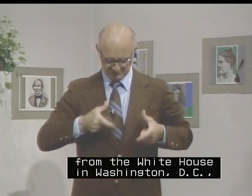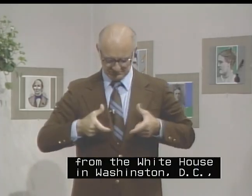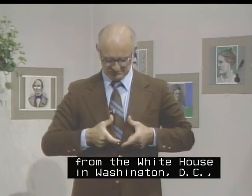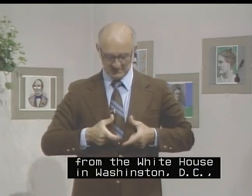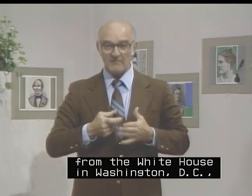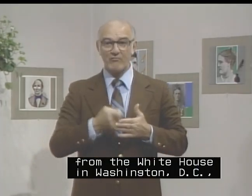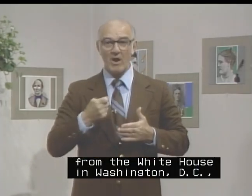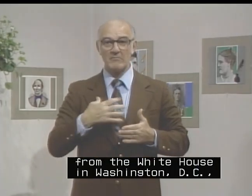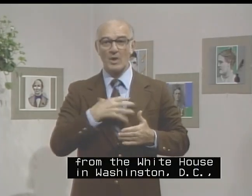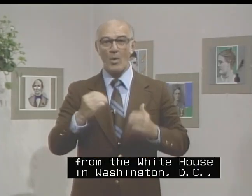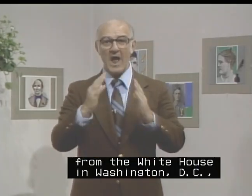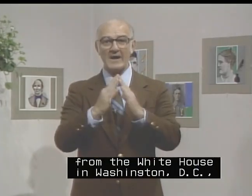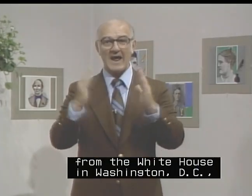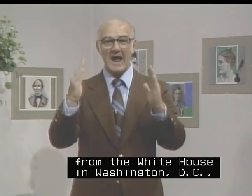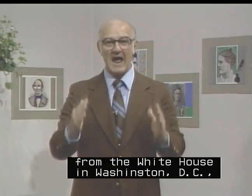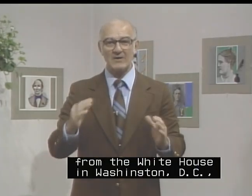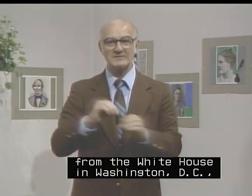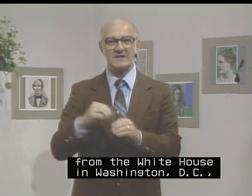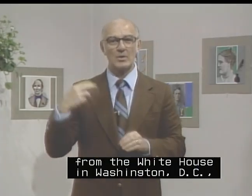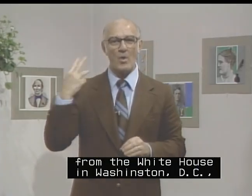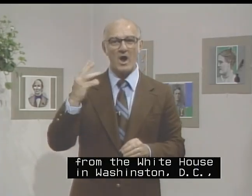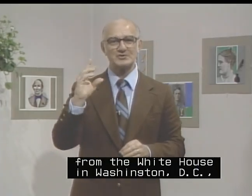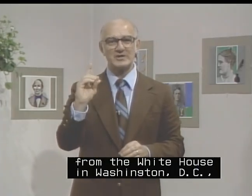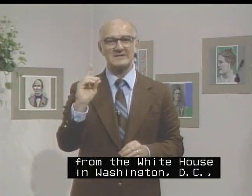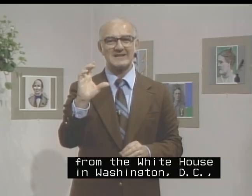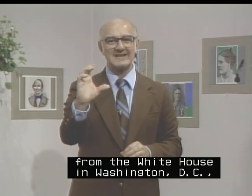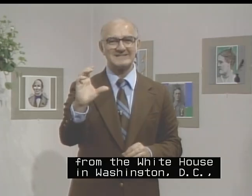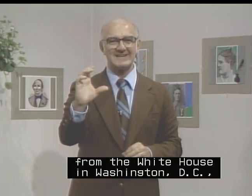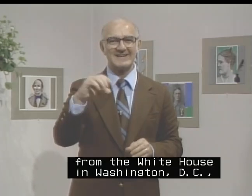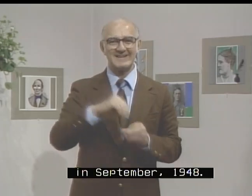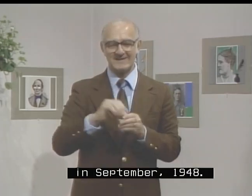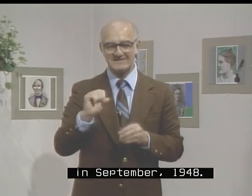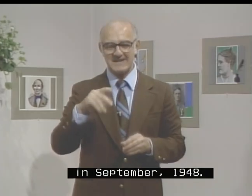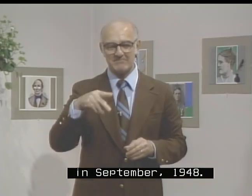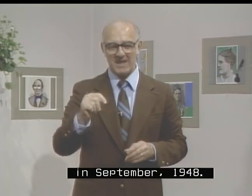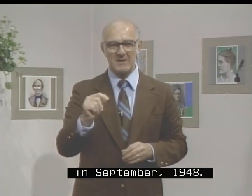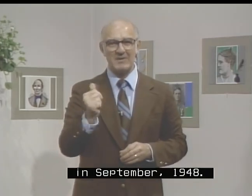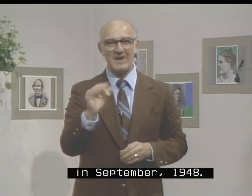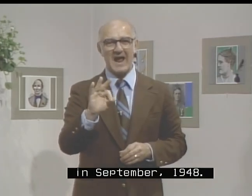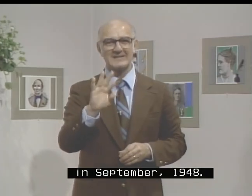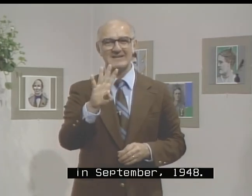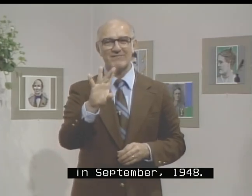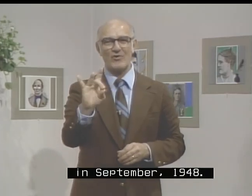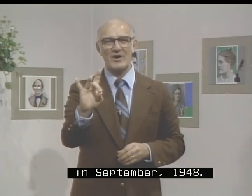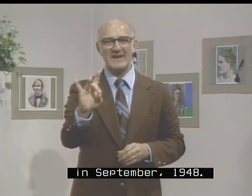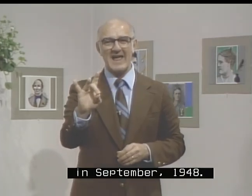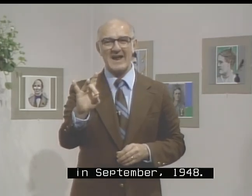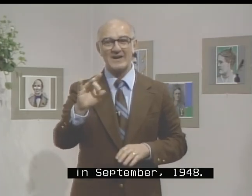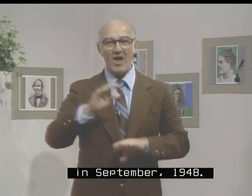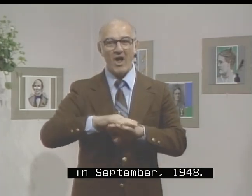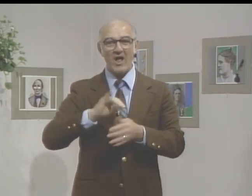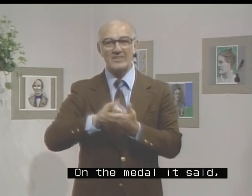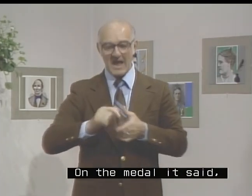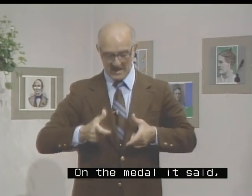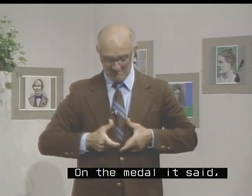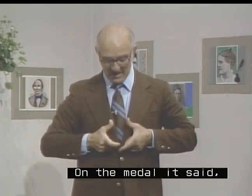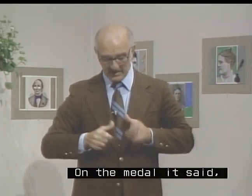From the White House in Washington, D.C. In September 1948, on that medal,